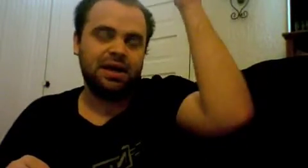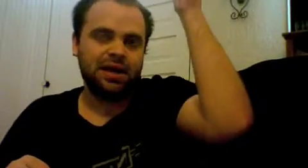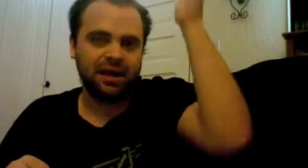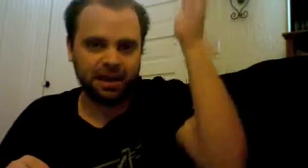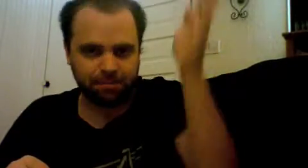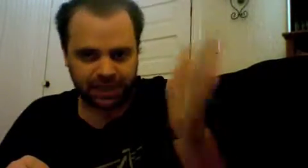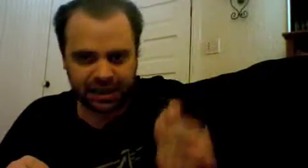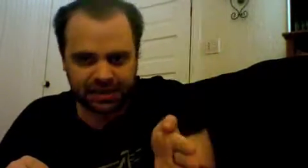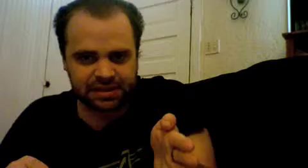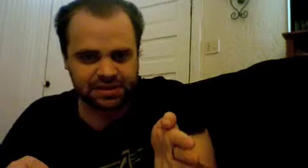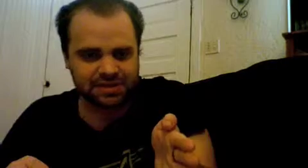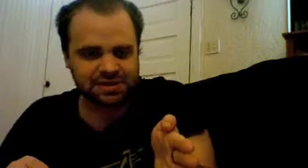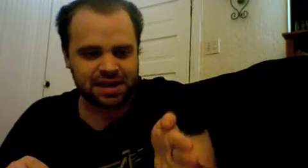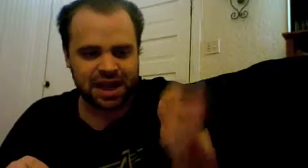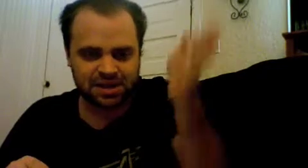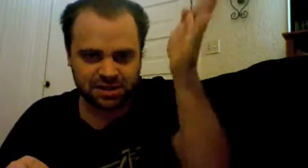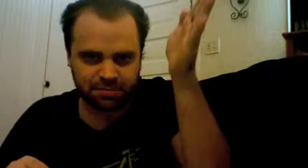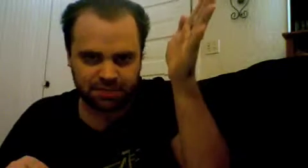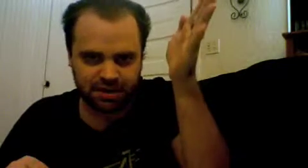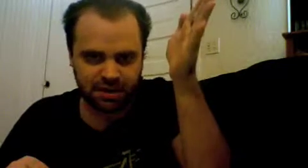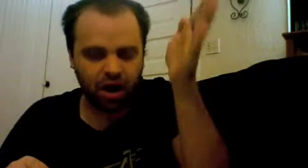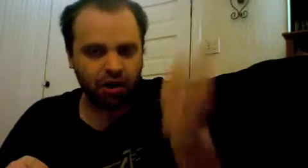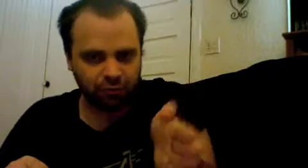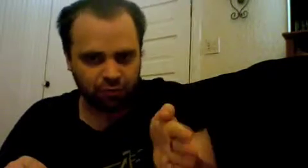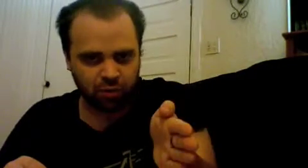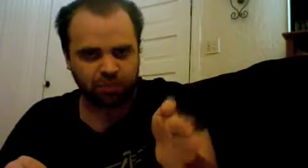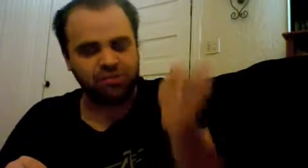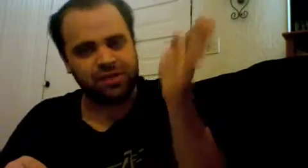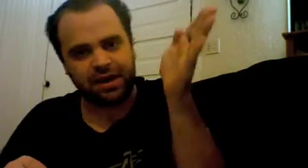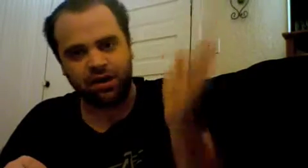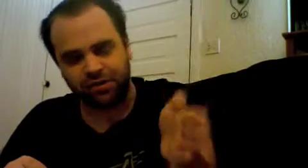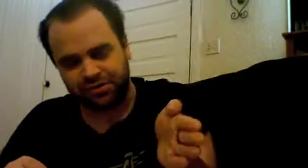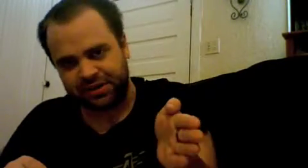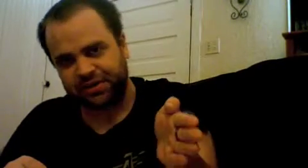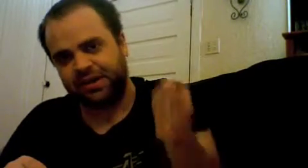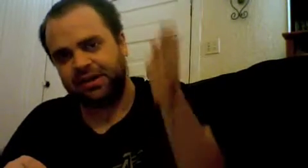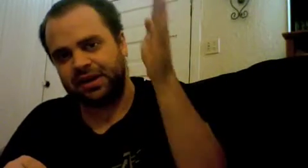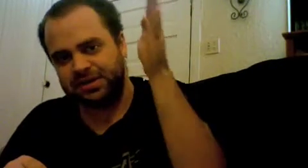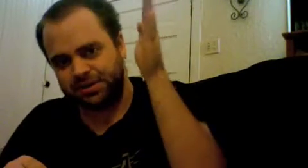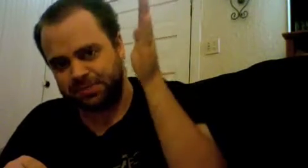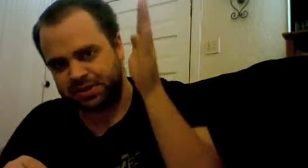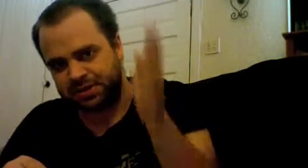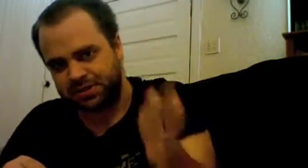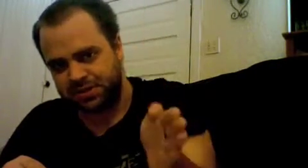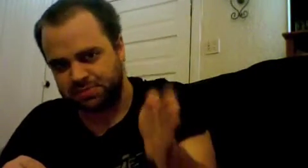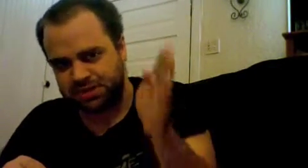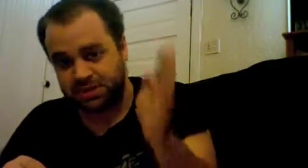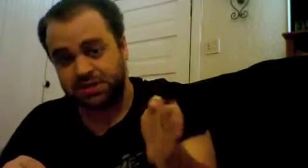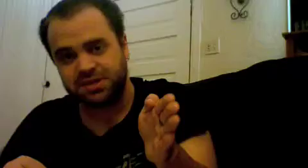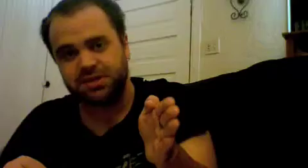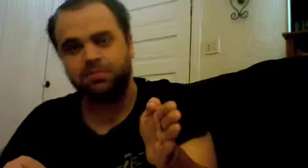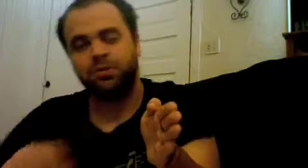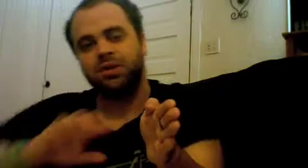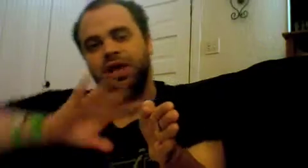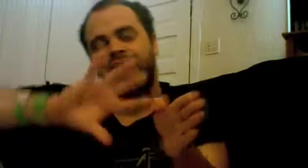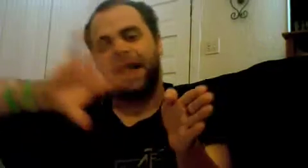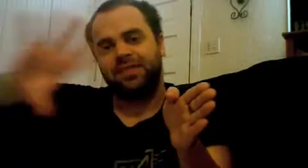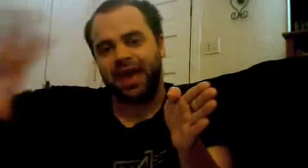it begins as something unformed and unarticulate and something basically simple at the